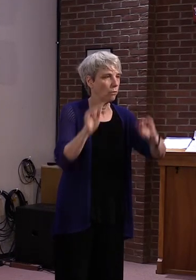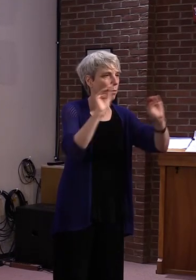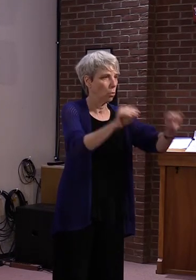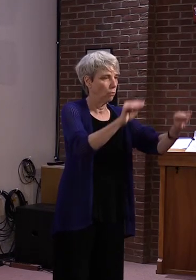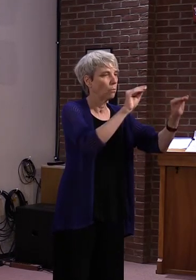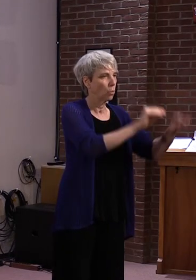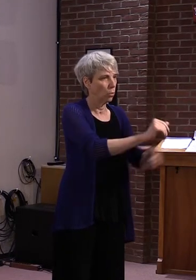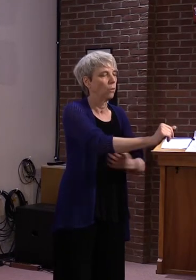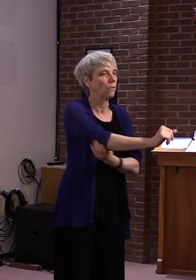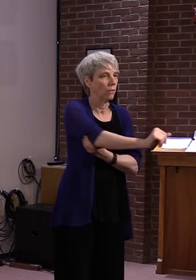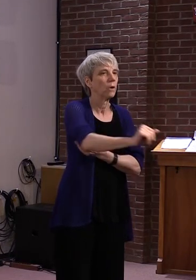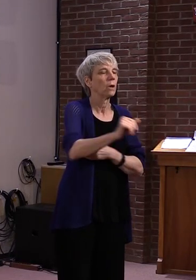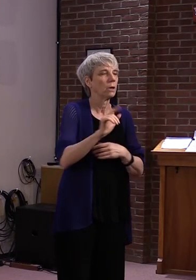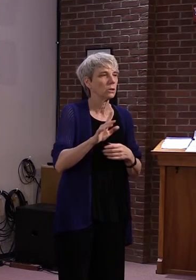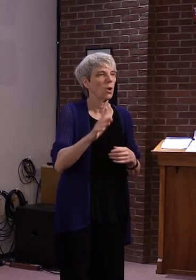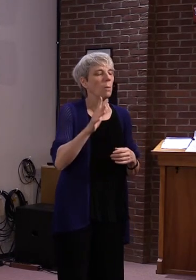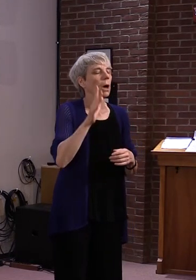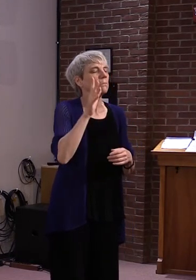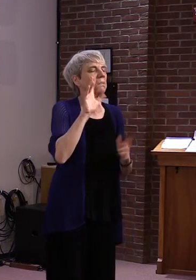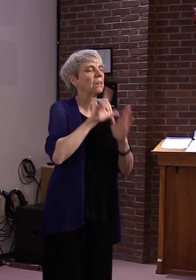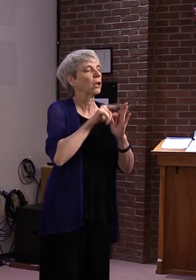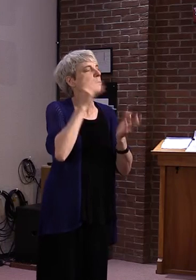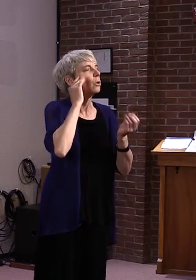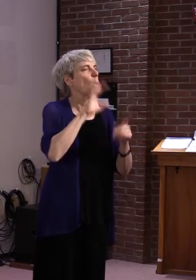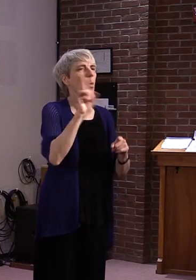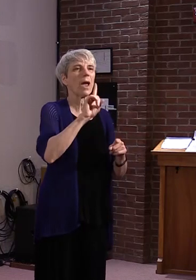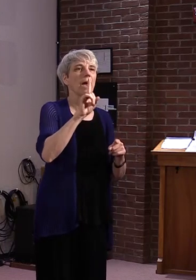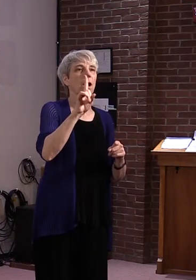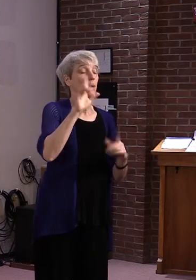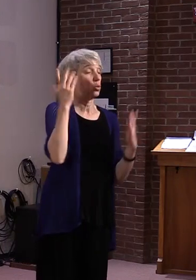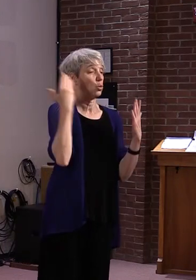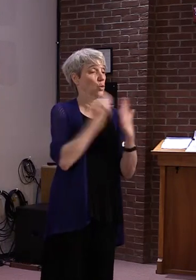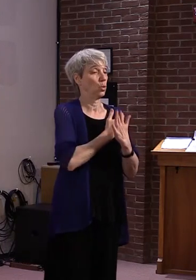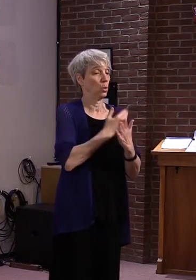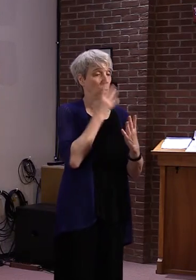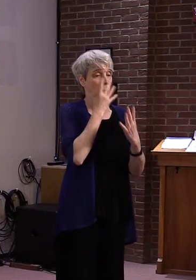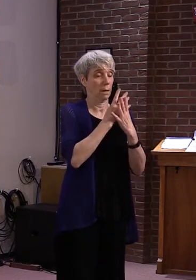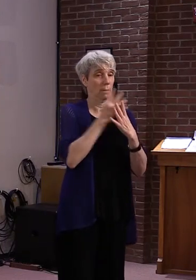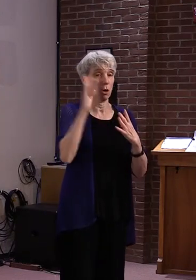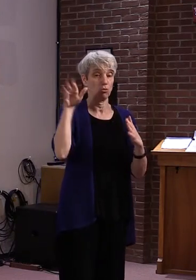incoming inmates.